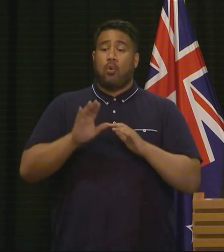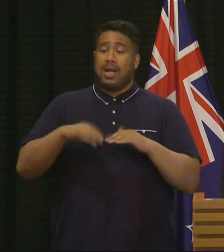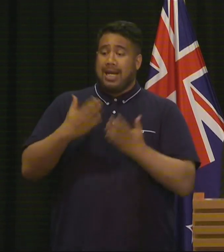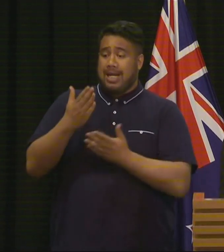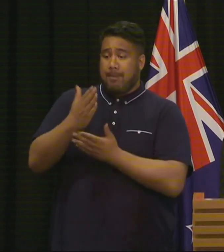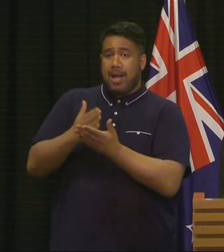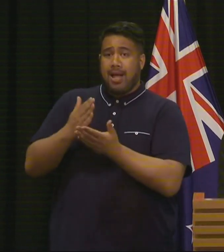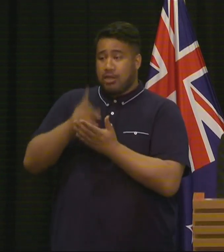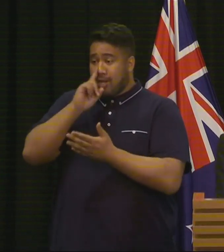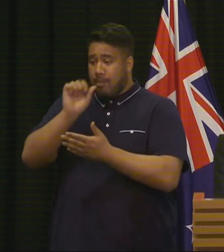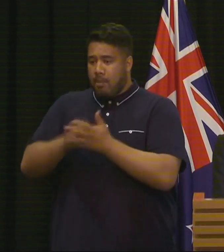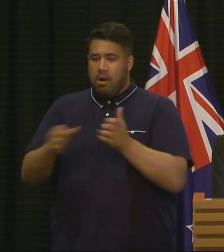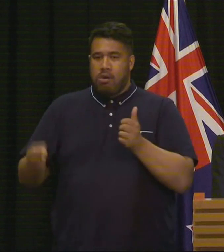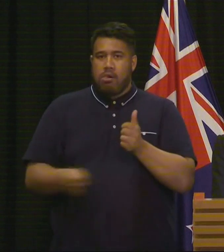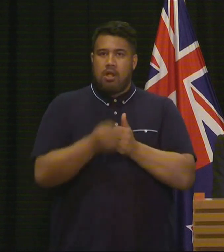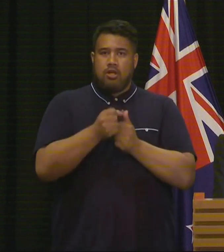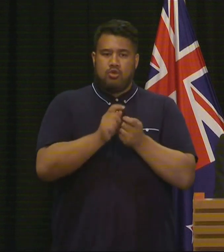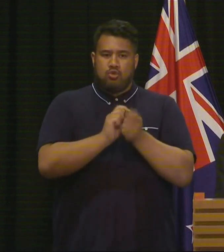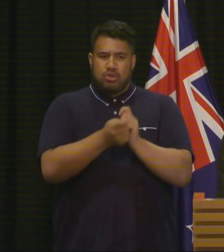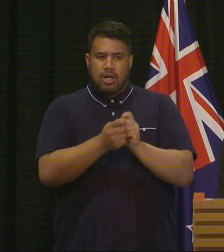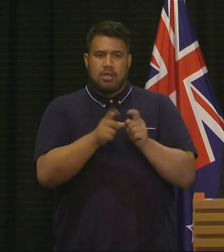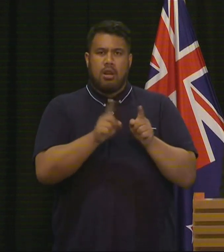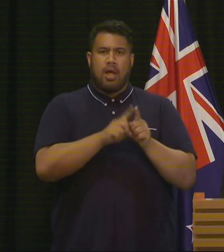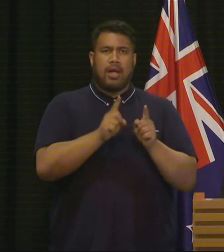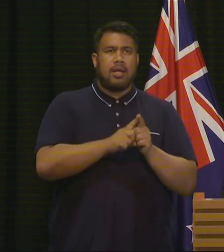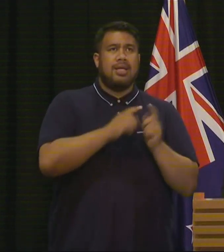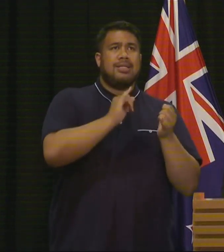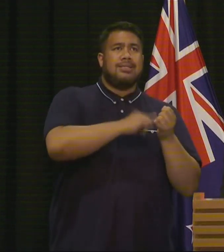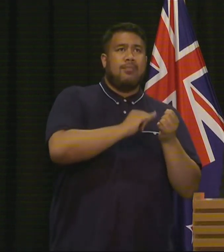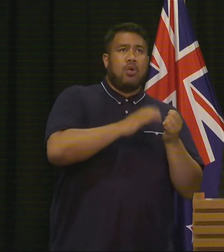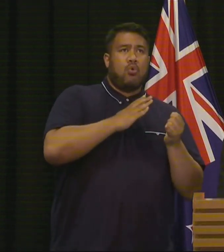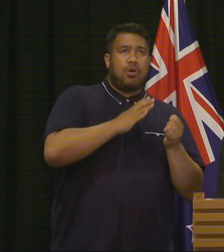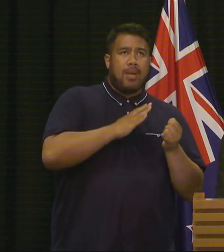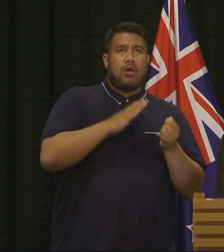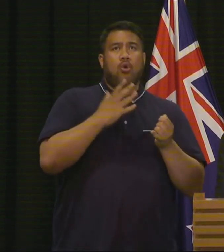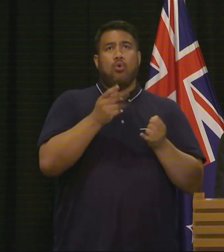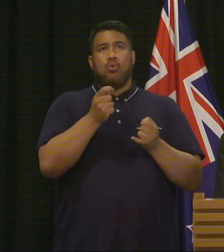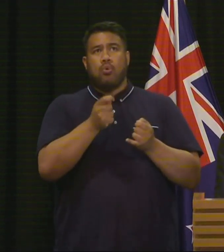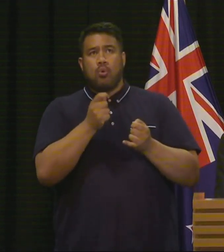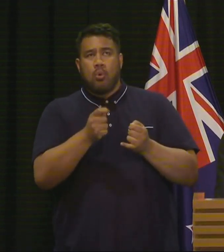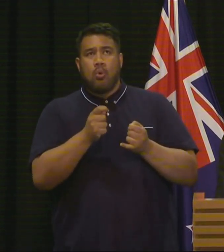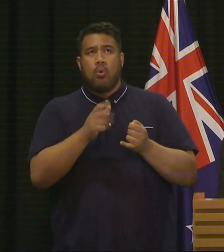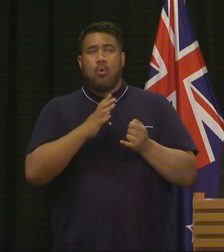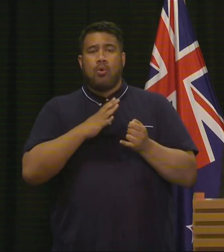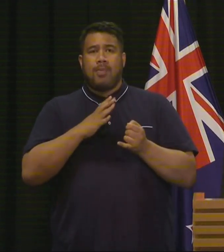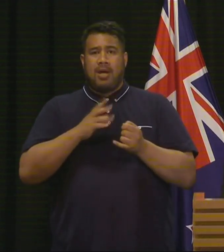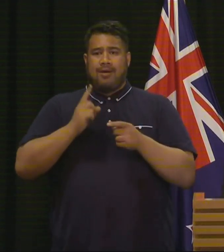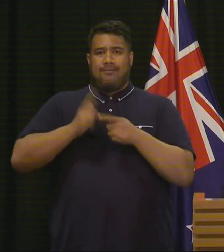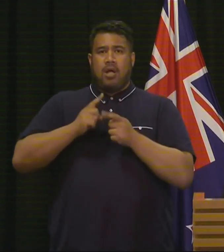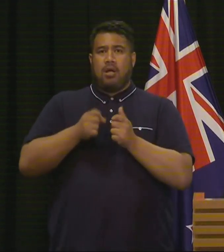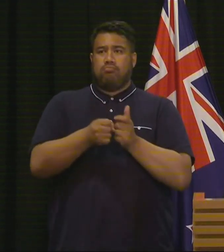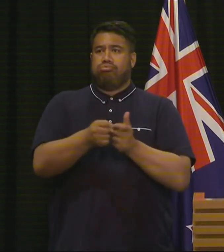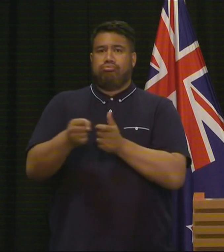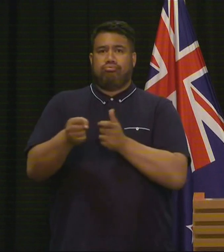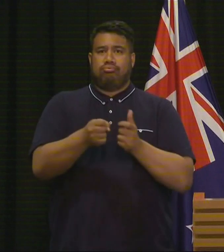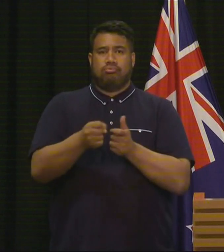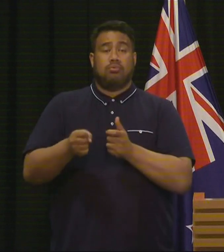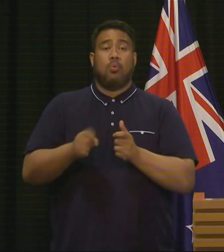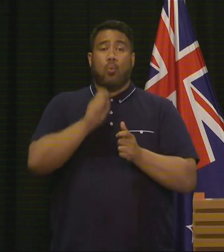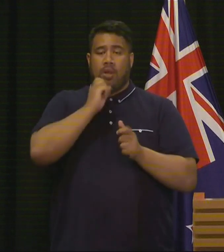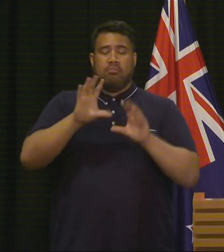generate semi-automatic, automatic or close-to-automatic gunfire. In short,